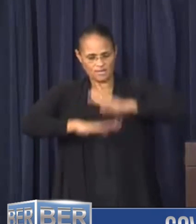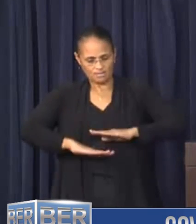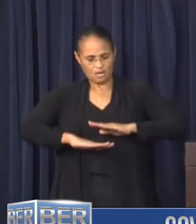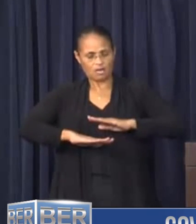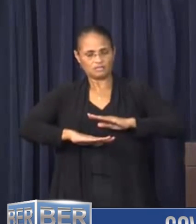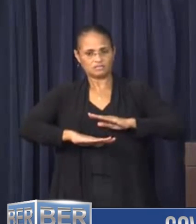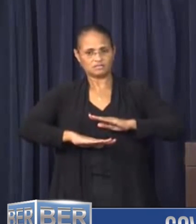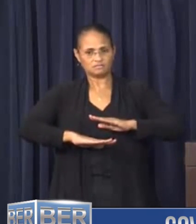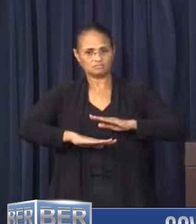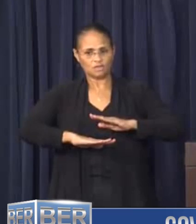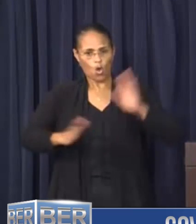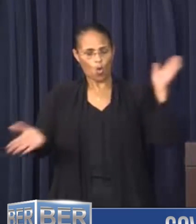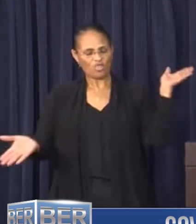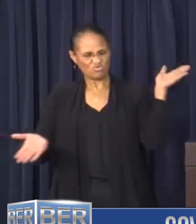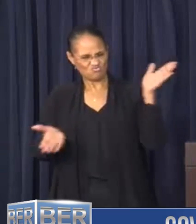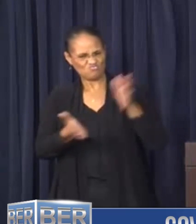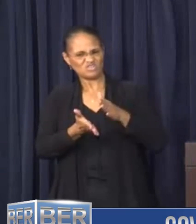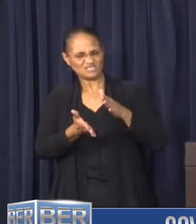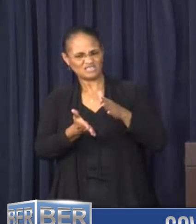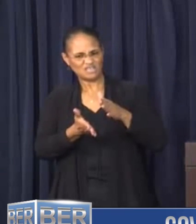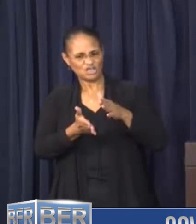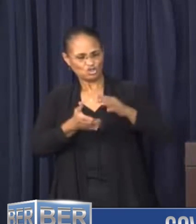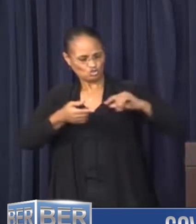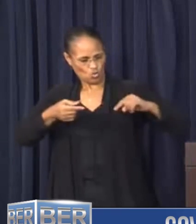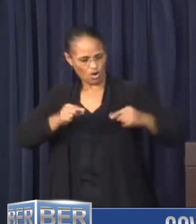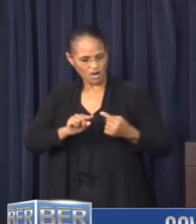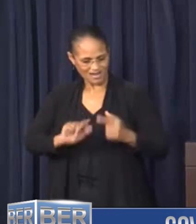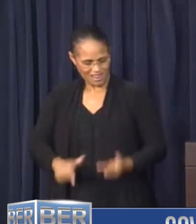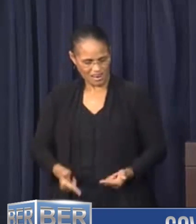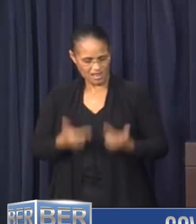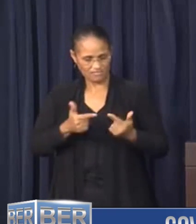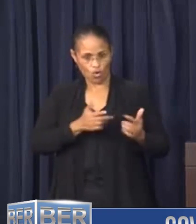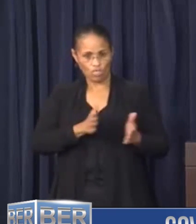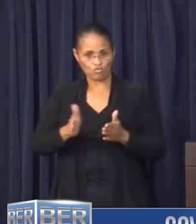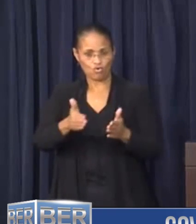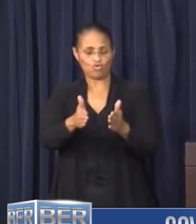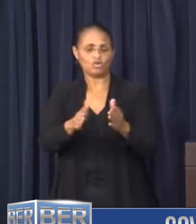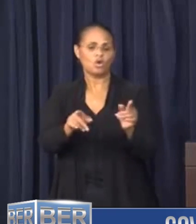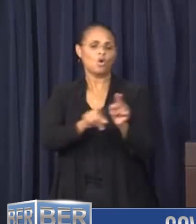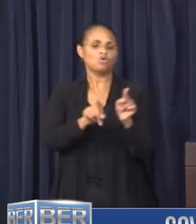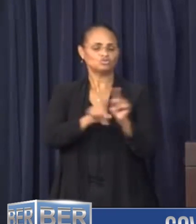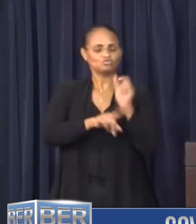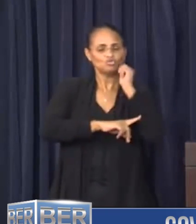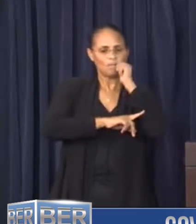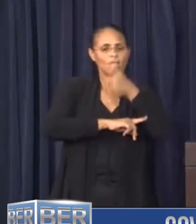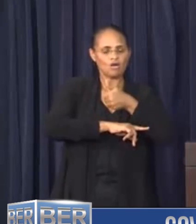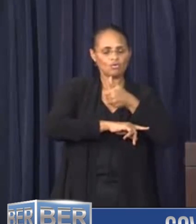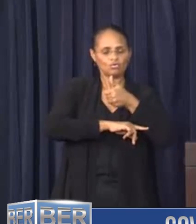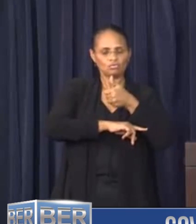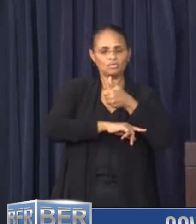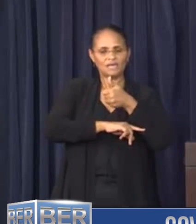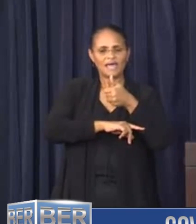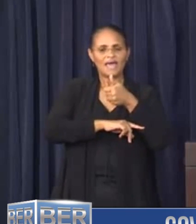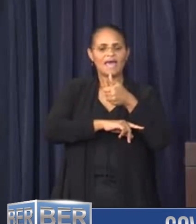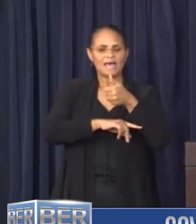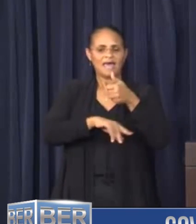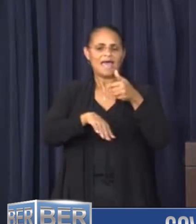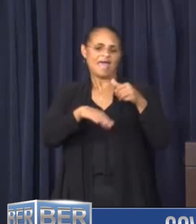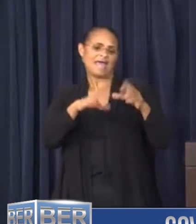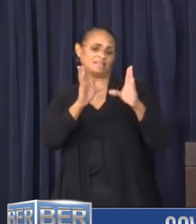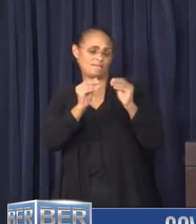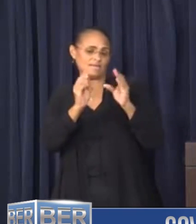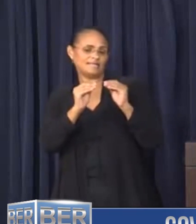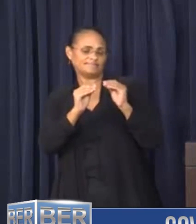excuse me, to minimize the risk to injury and to life on the roads. And so tomorrow at our media briefing at